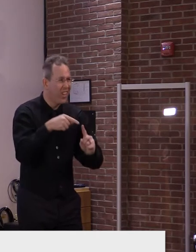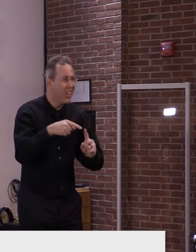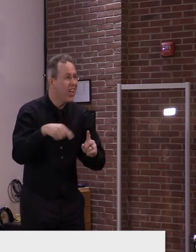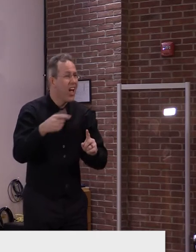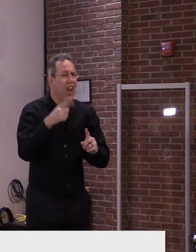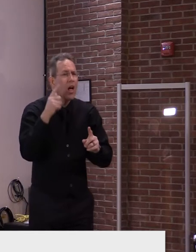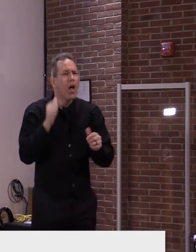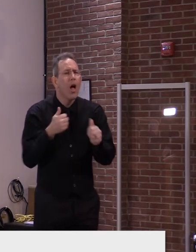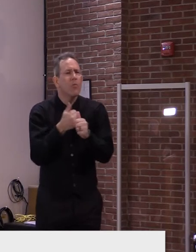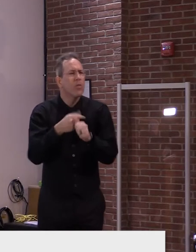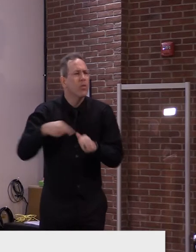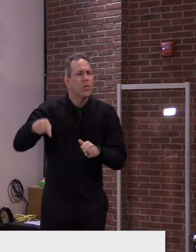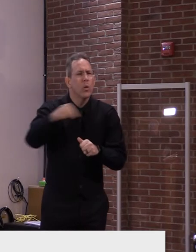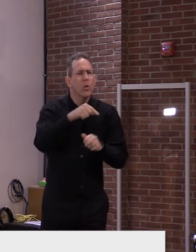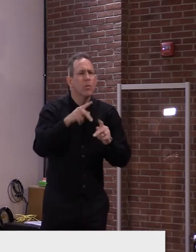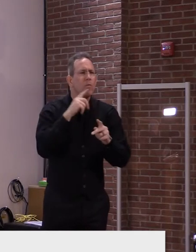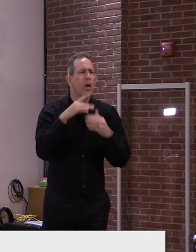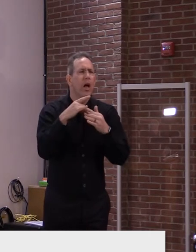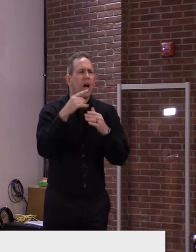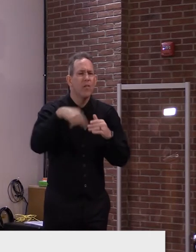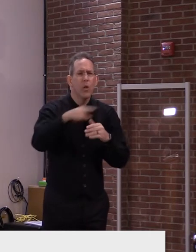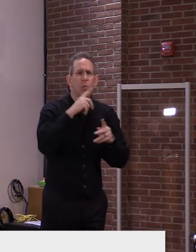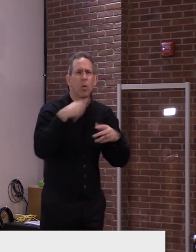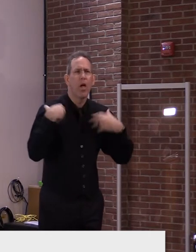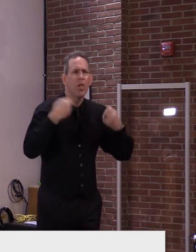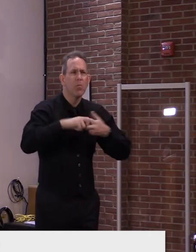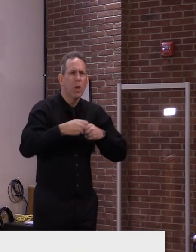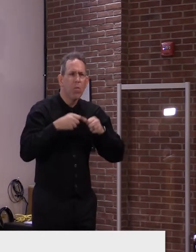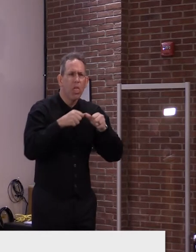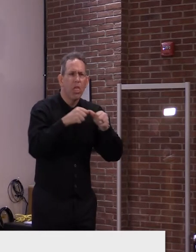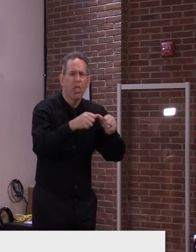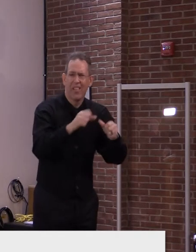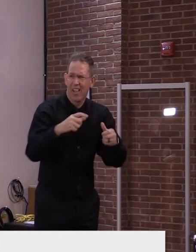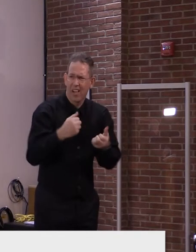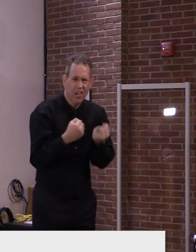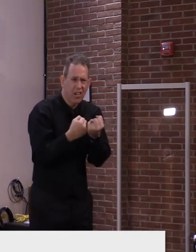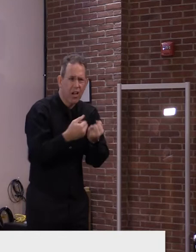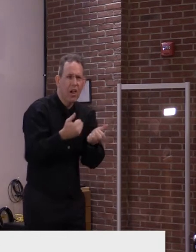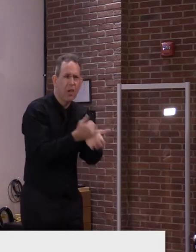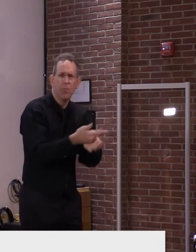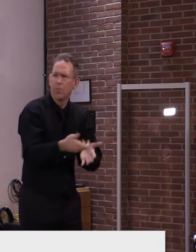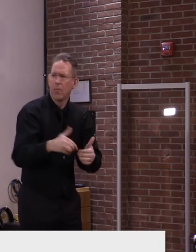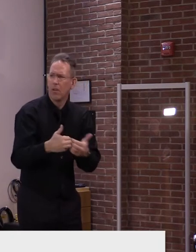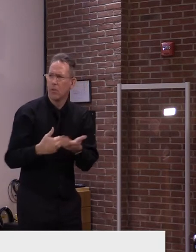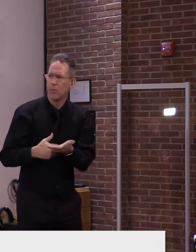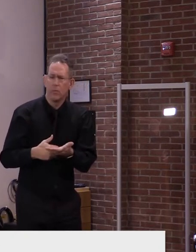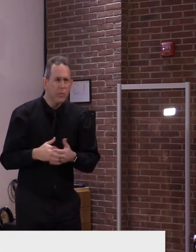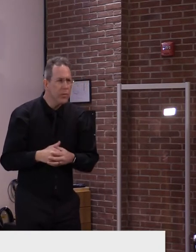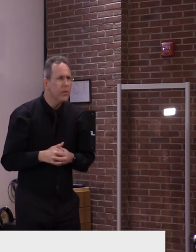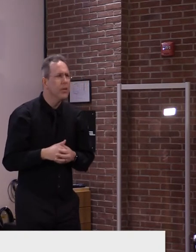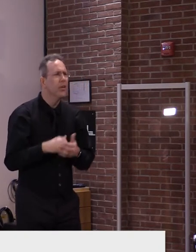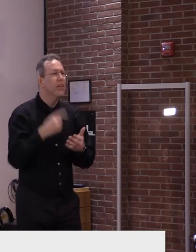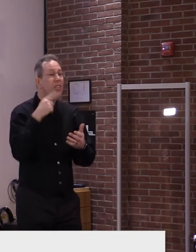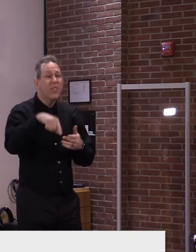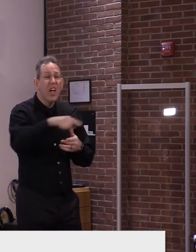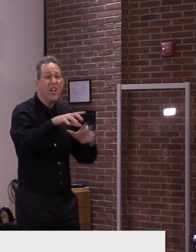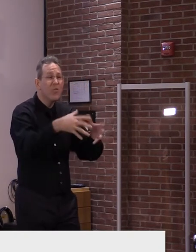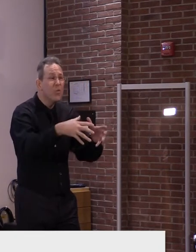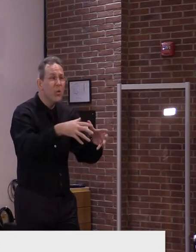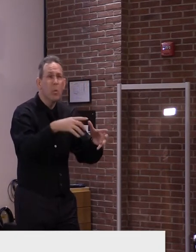um, you know, when his, when his bracket comes eligible for, um, vaccination,